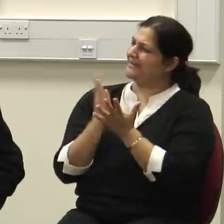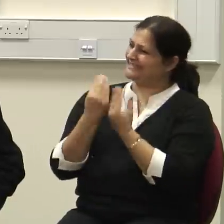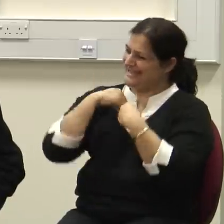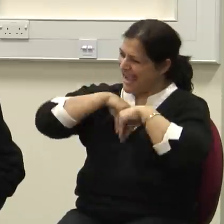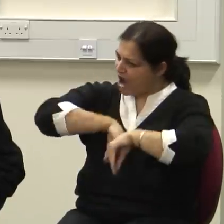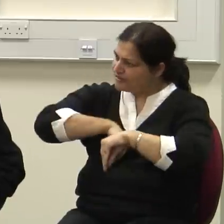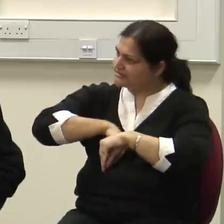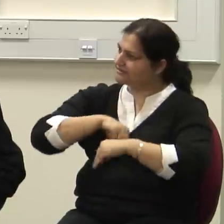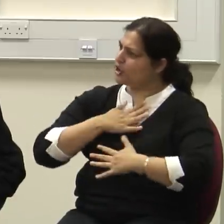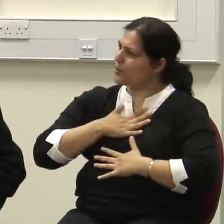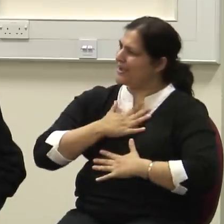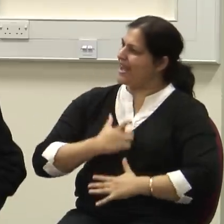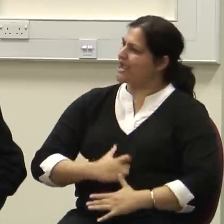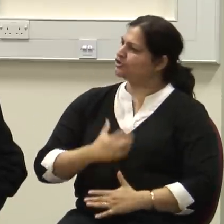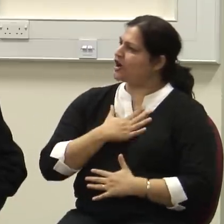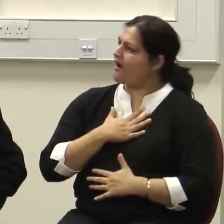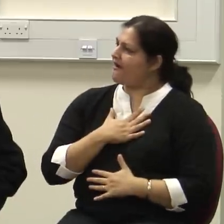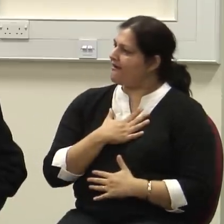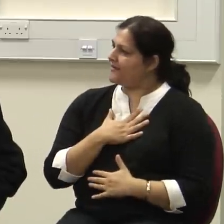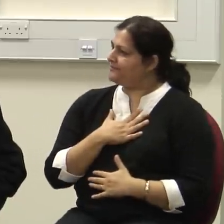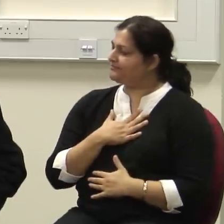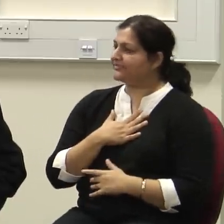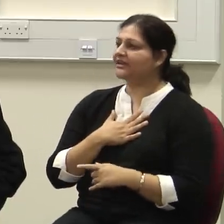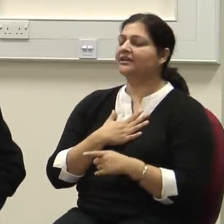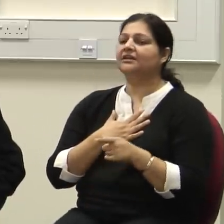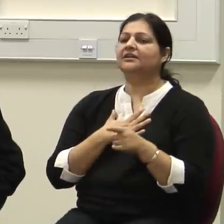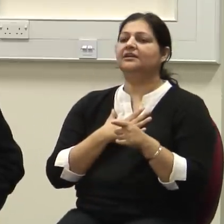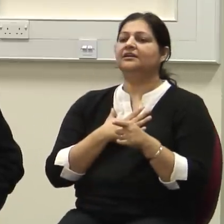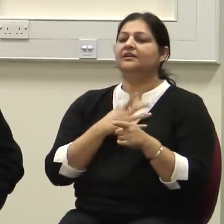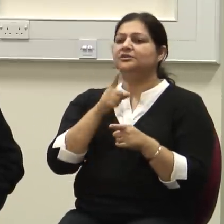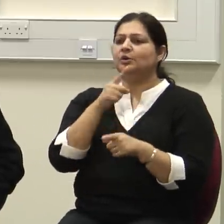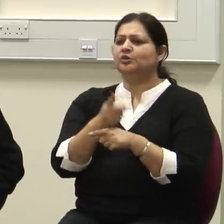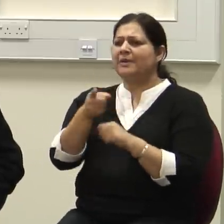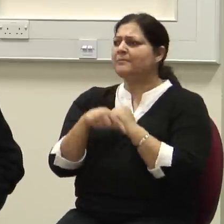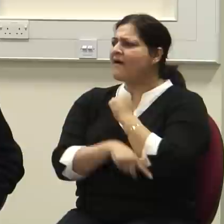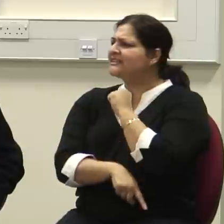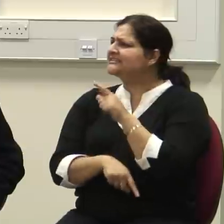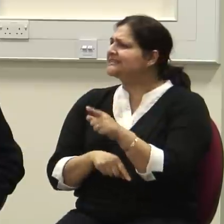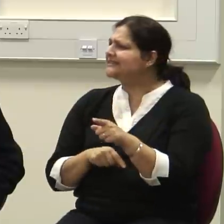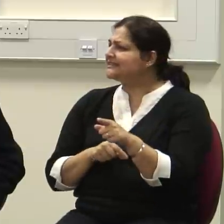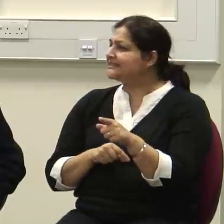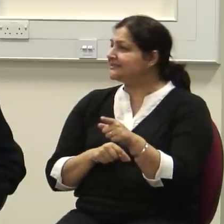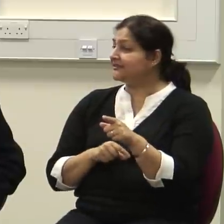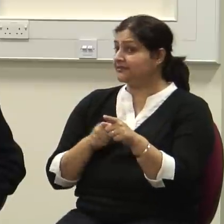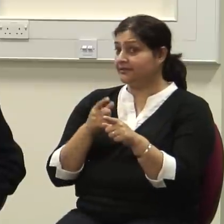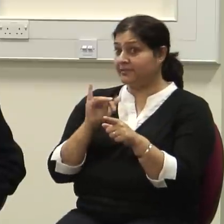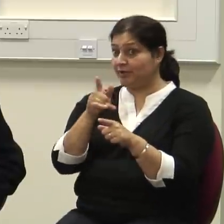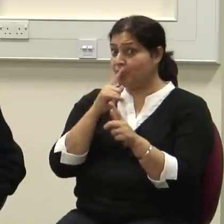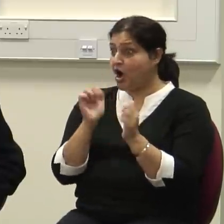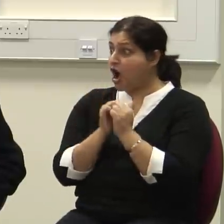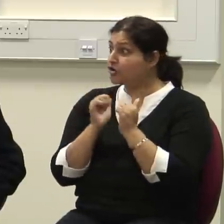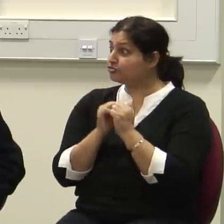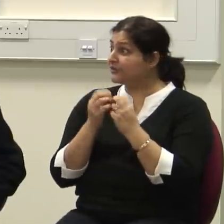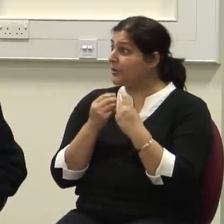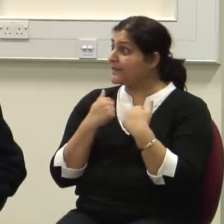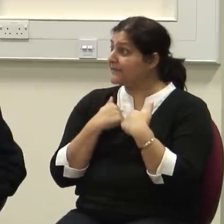capitalism is. And as far as you rising from poverty, I hope you must agree with me that I could cite